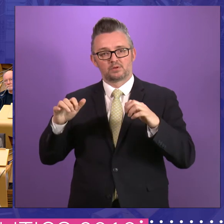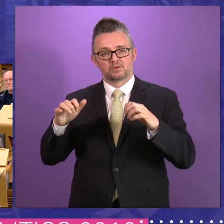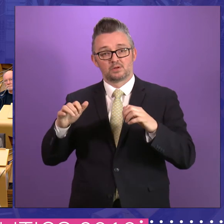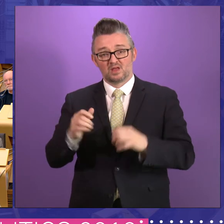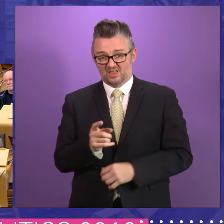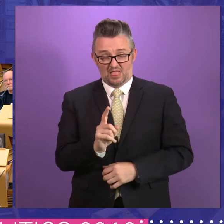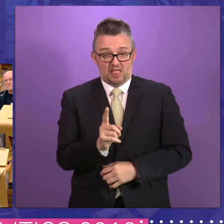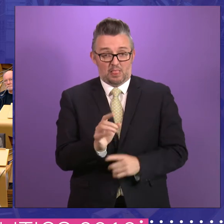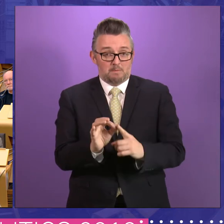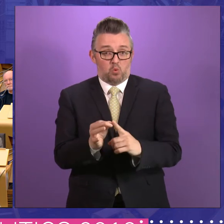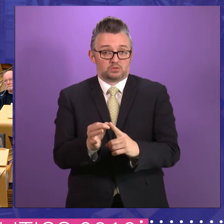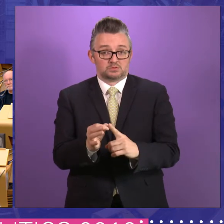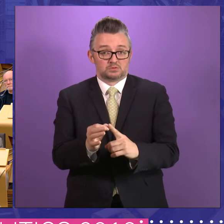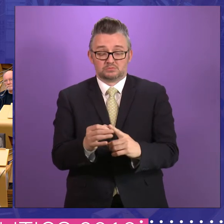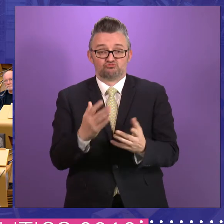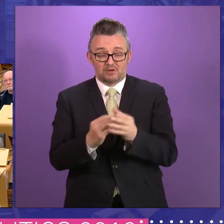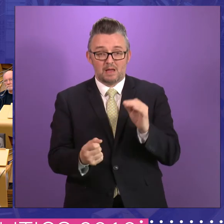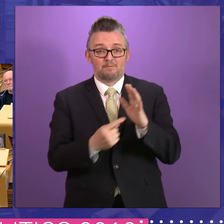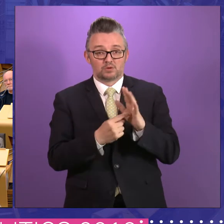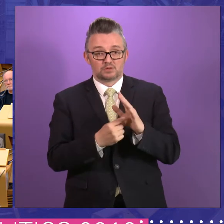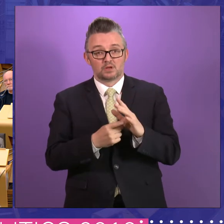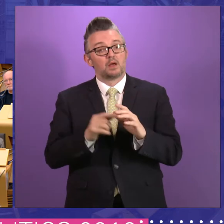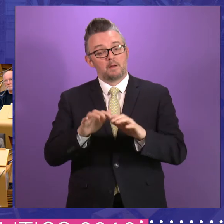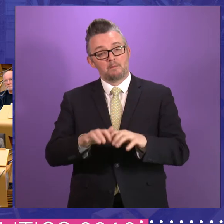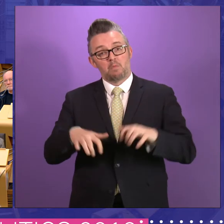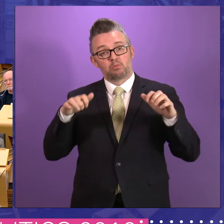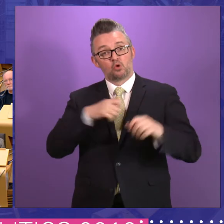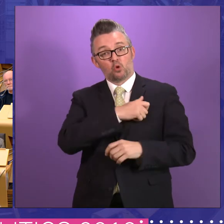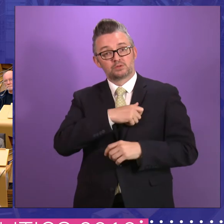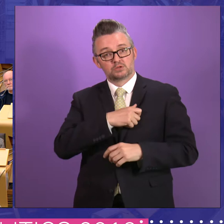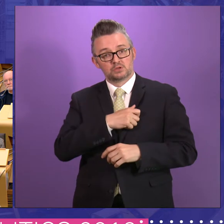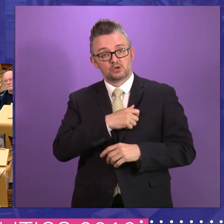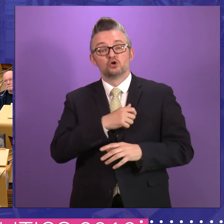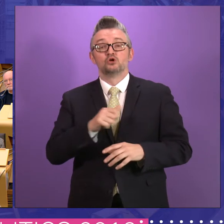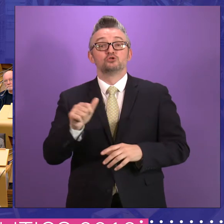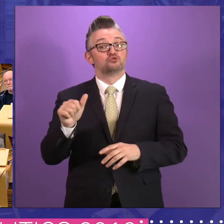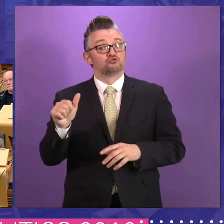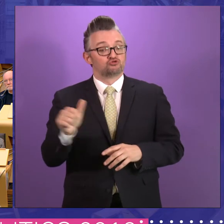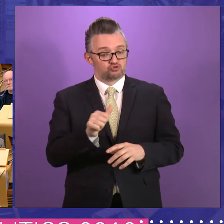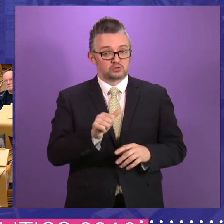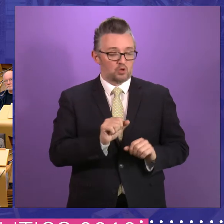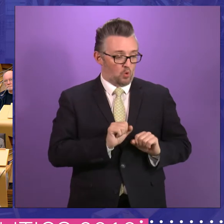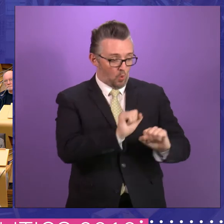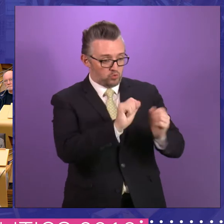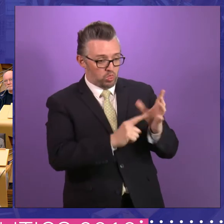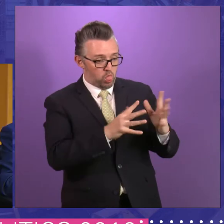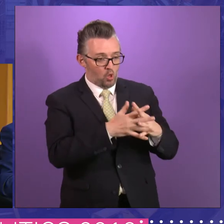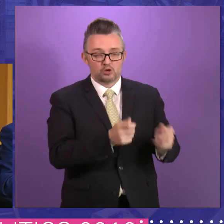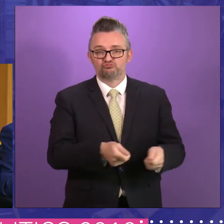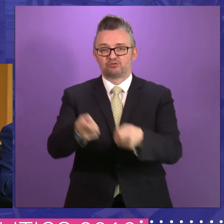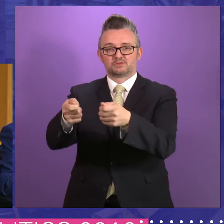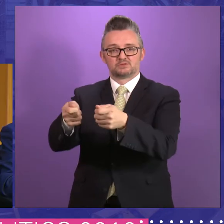the key points that was made that the parliament committees should be able to bring through their own legislation.